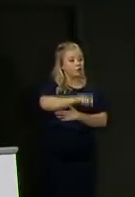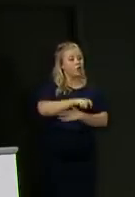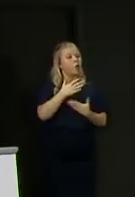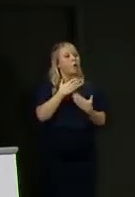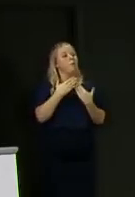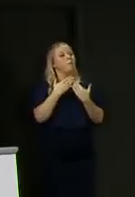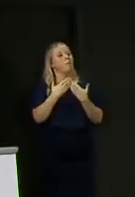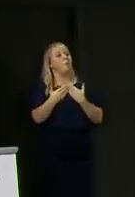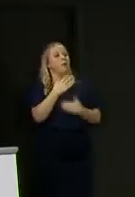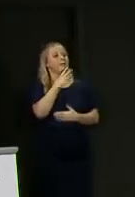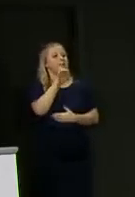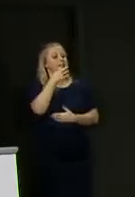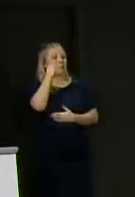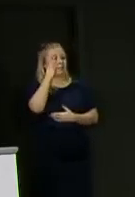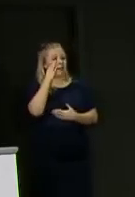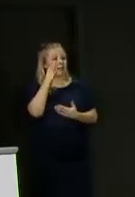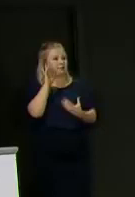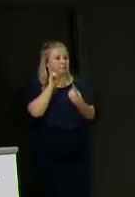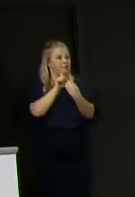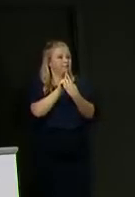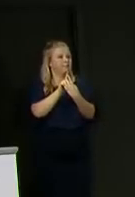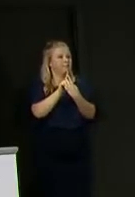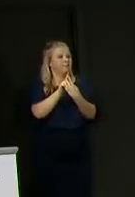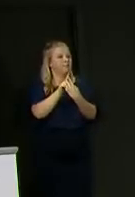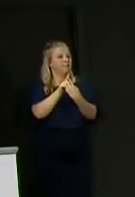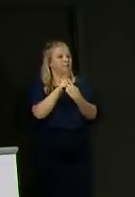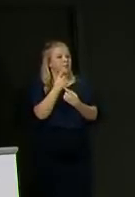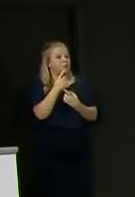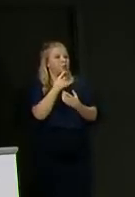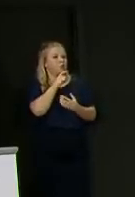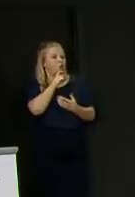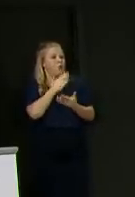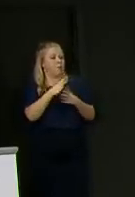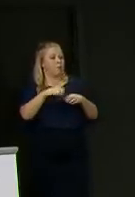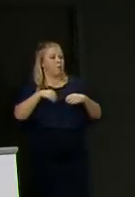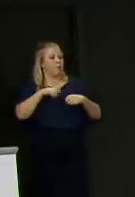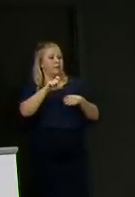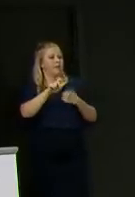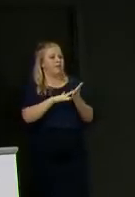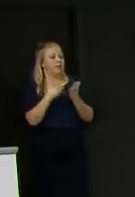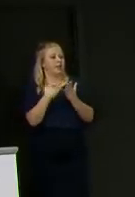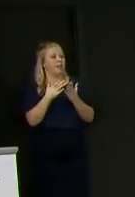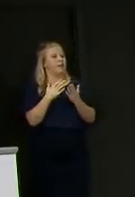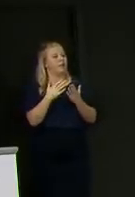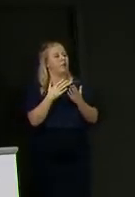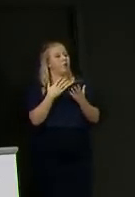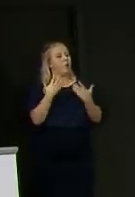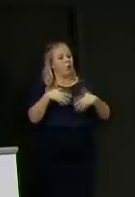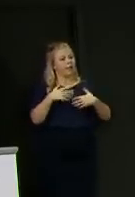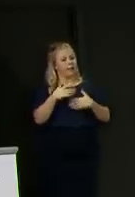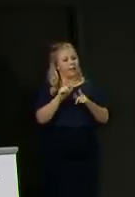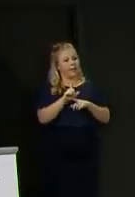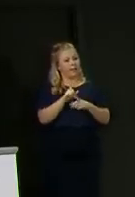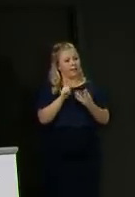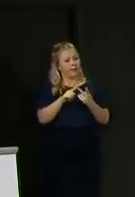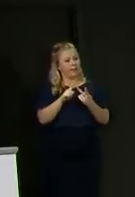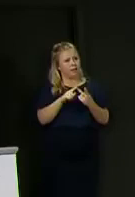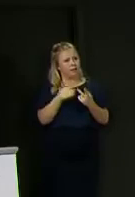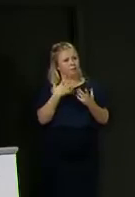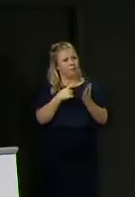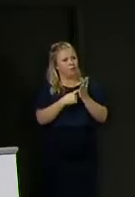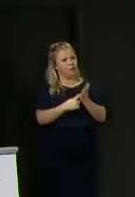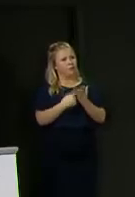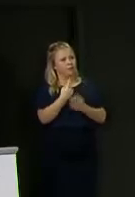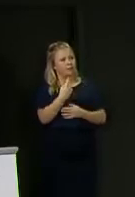more than 15 minutes within two metres of an infected person. Only the latter has been referenced by